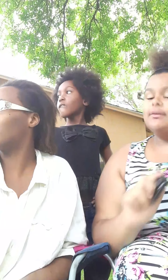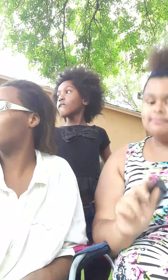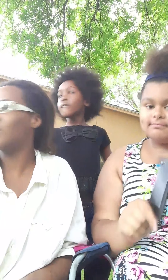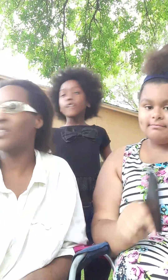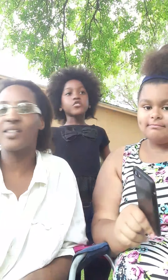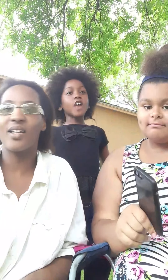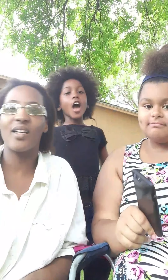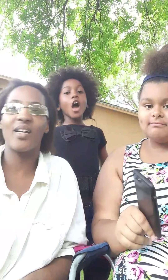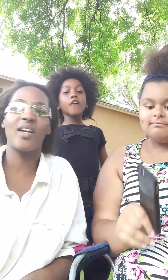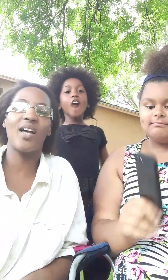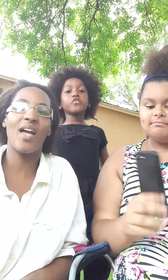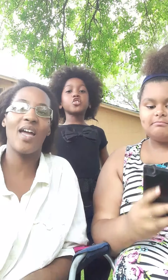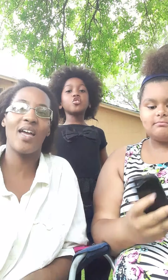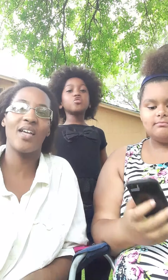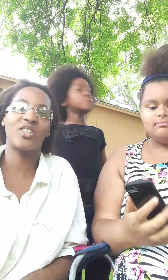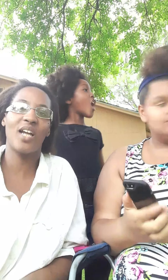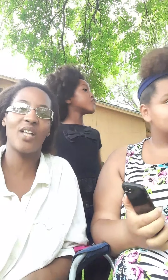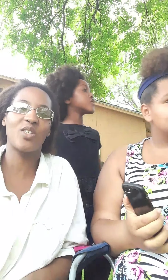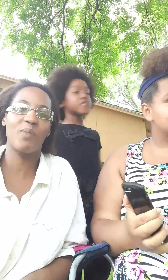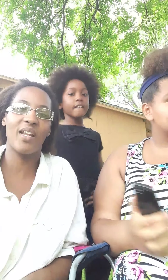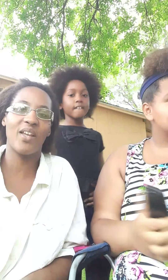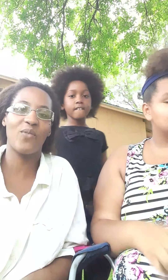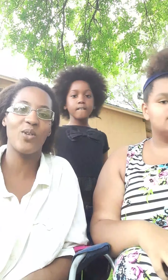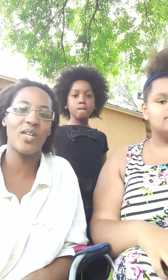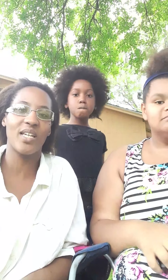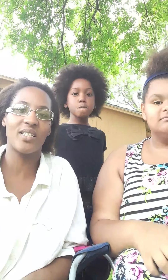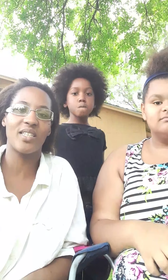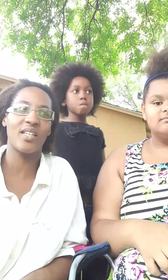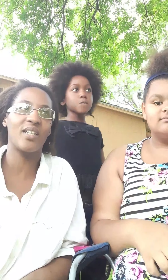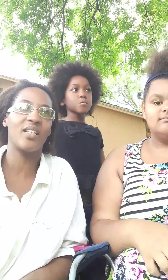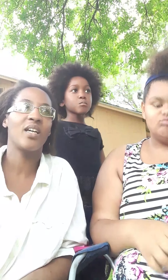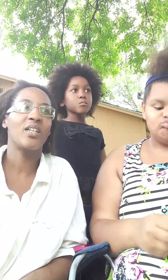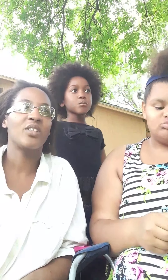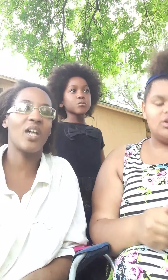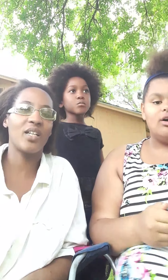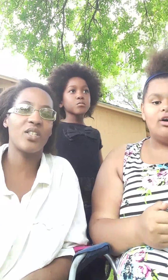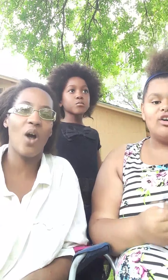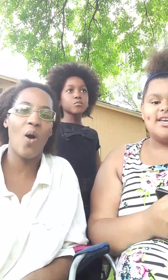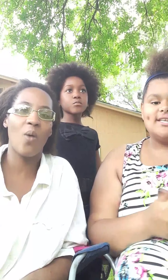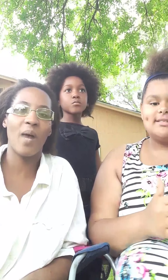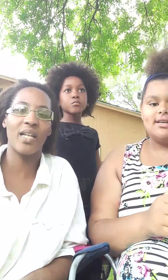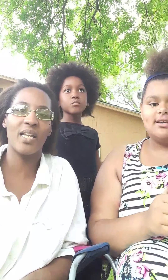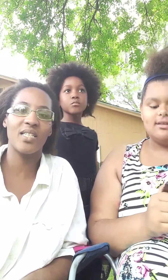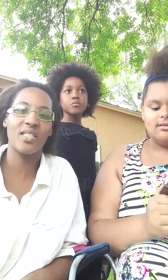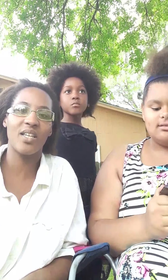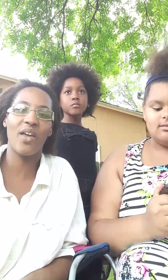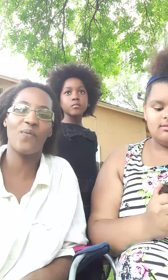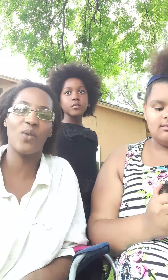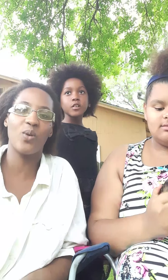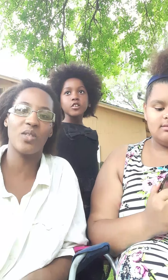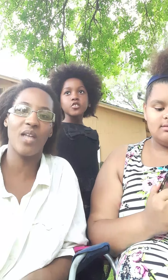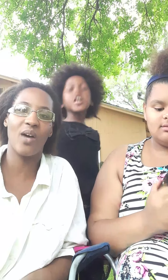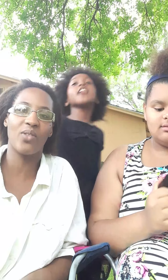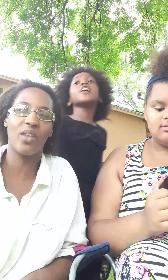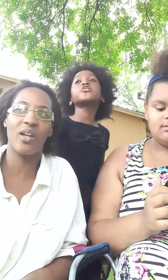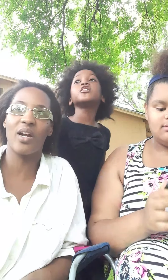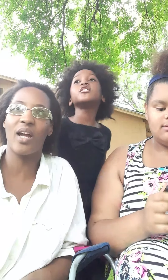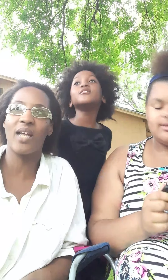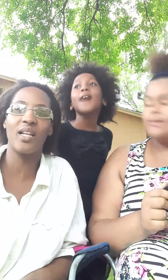shout out and shout out to my nephew kingston shout out to all my nieces and nephews out there and he love